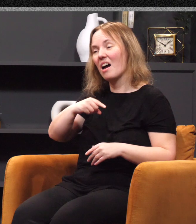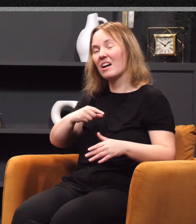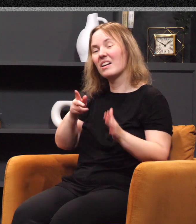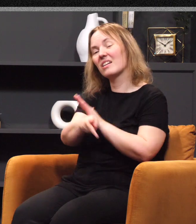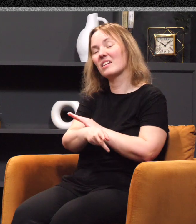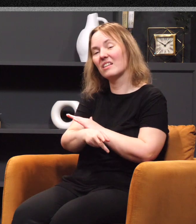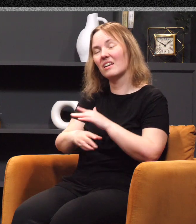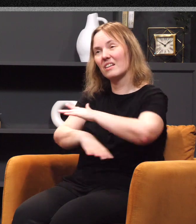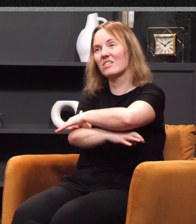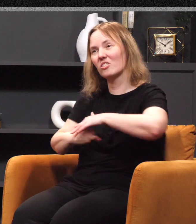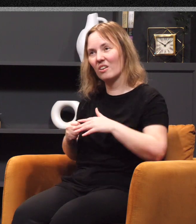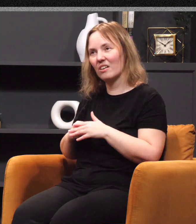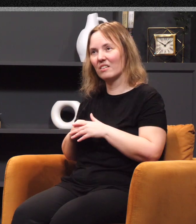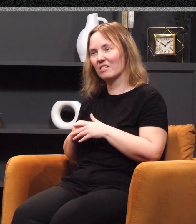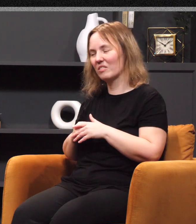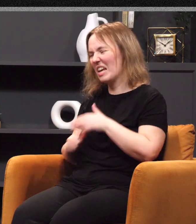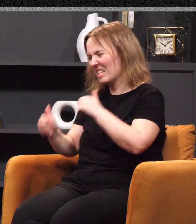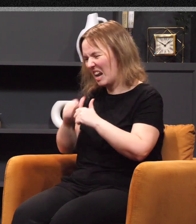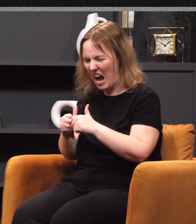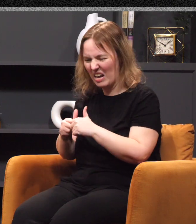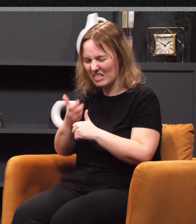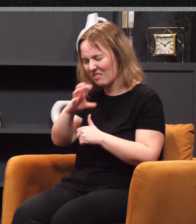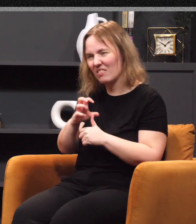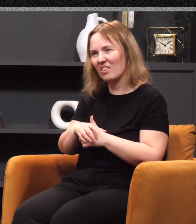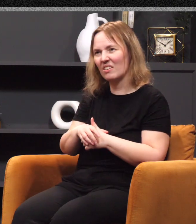evil down off the Florida coast, an act of Satan, and homes were destroyed.